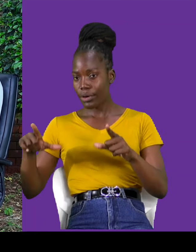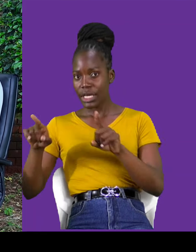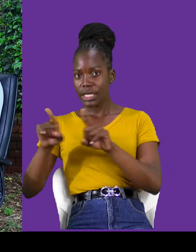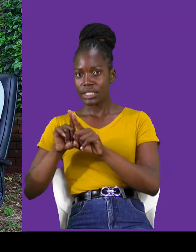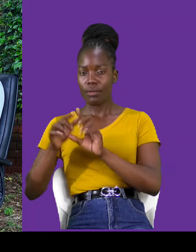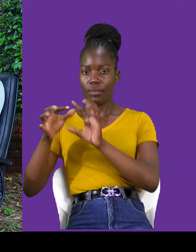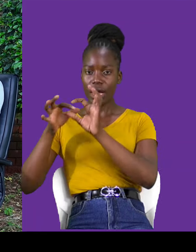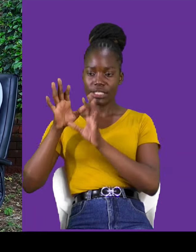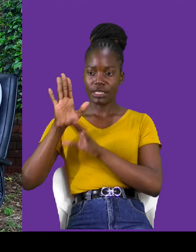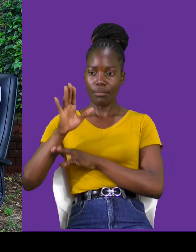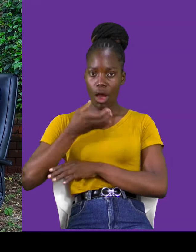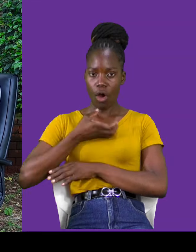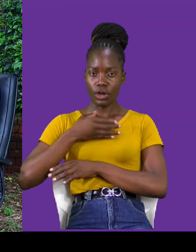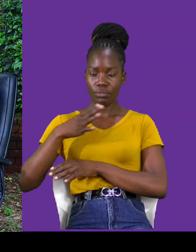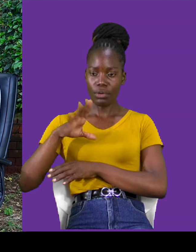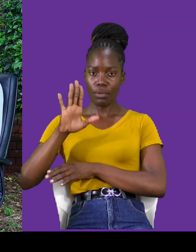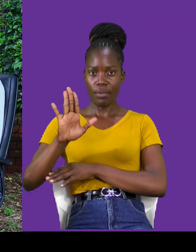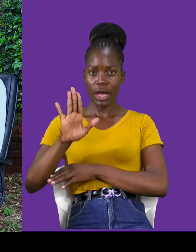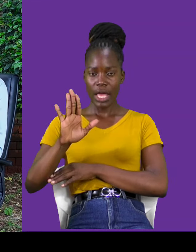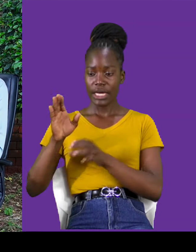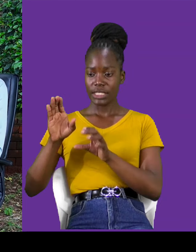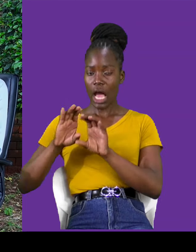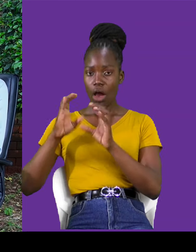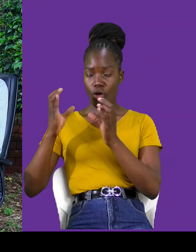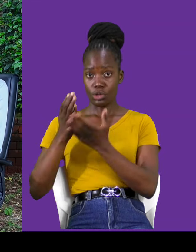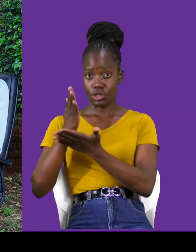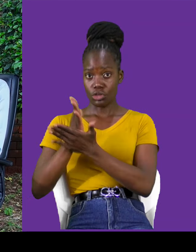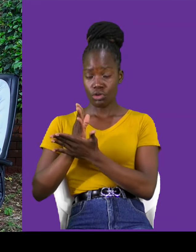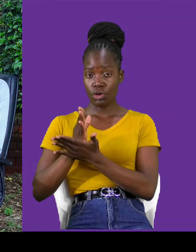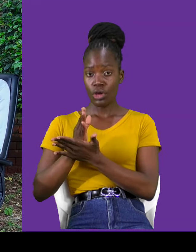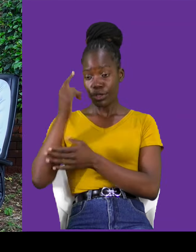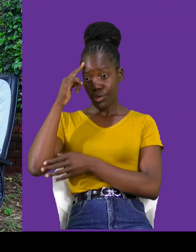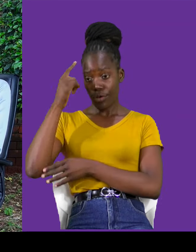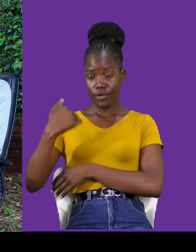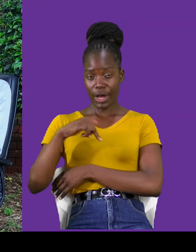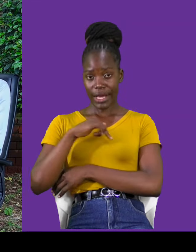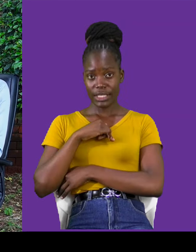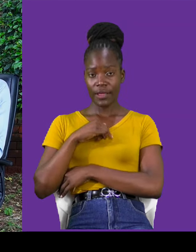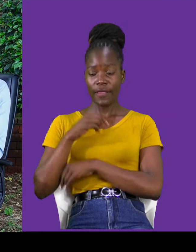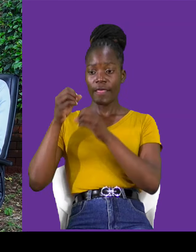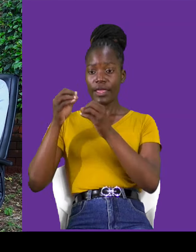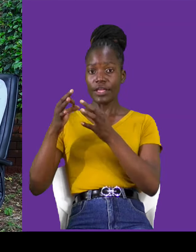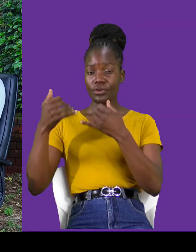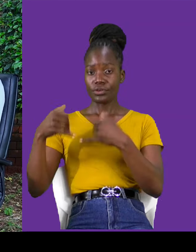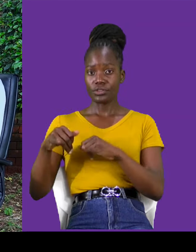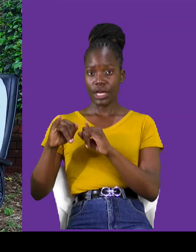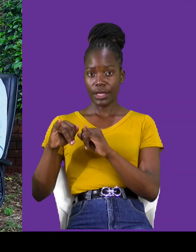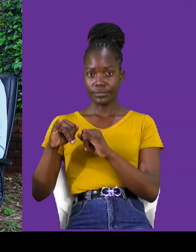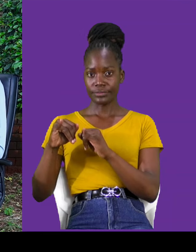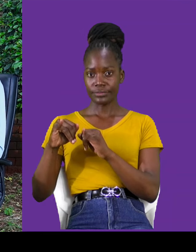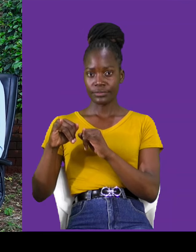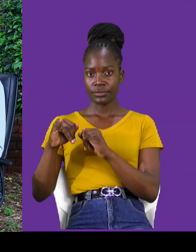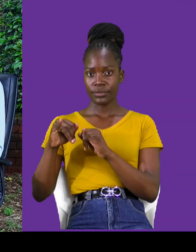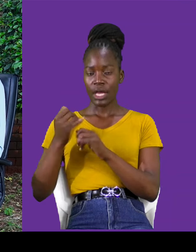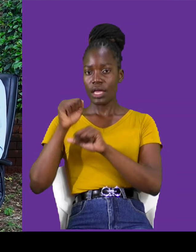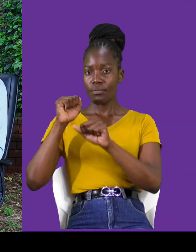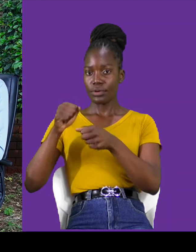It's a total, it's a whole community. So, for us, if you try to bring those, they cannot relate with, whatever we're saying,